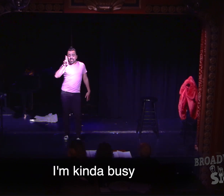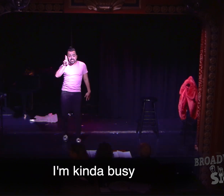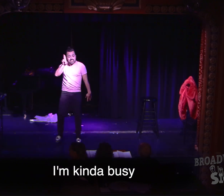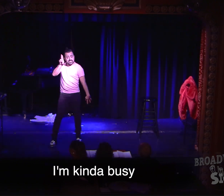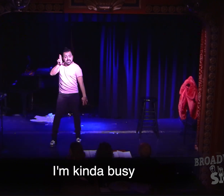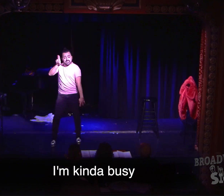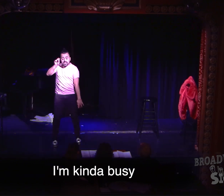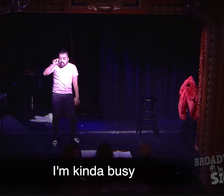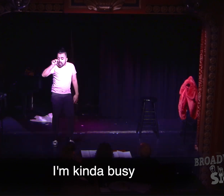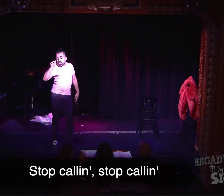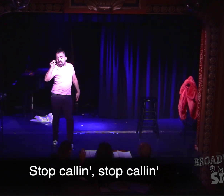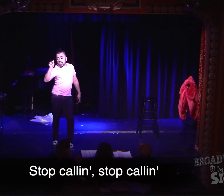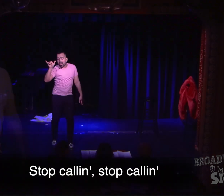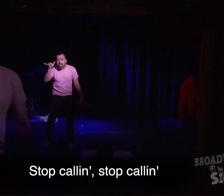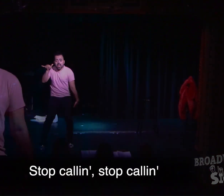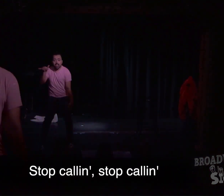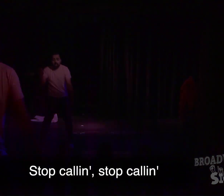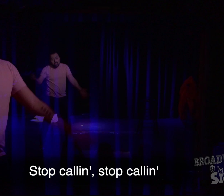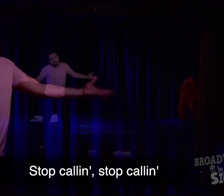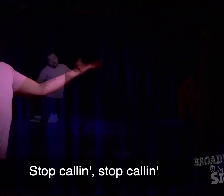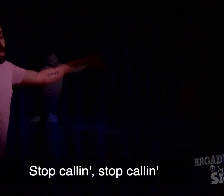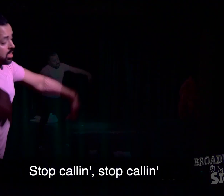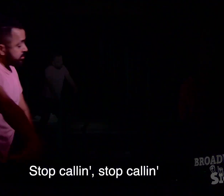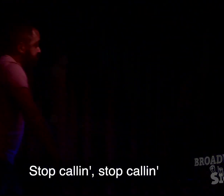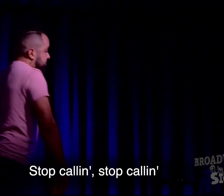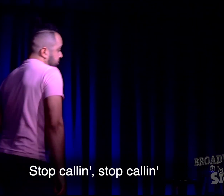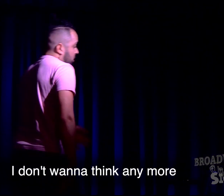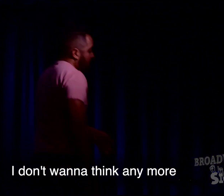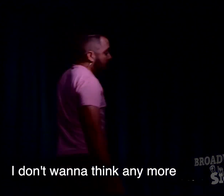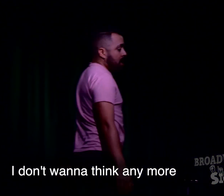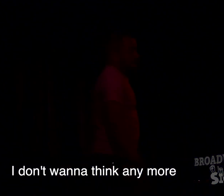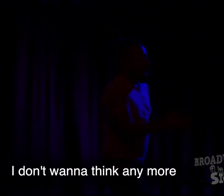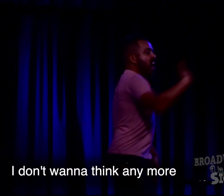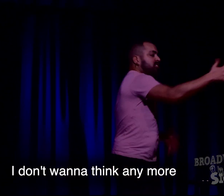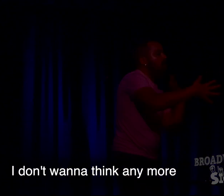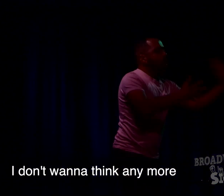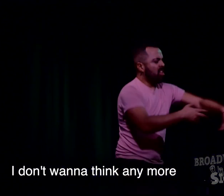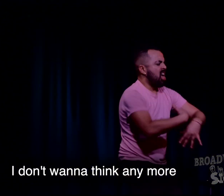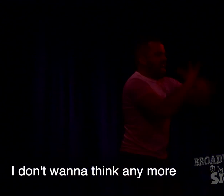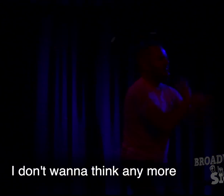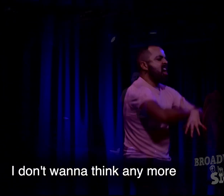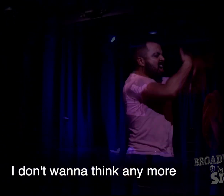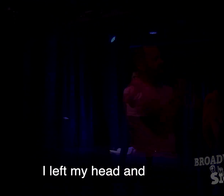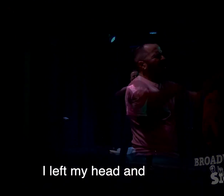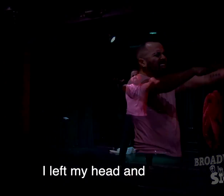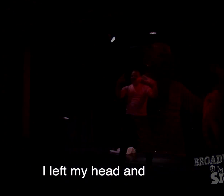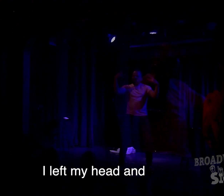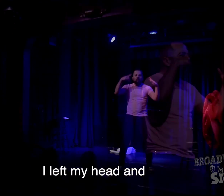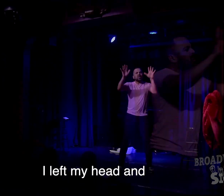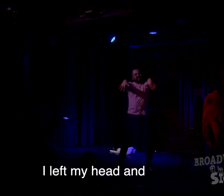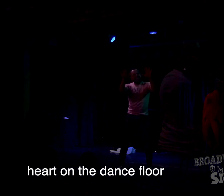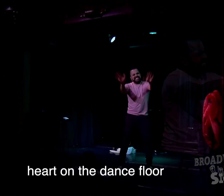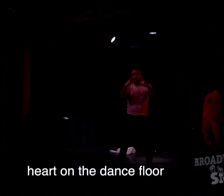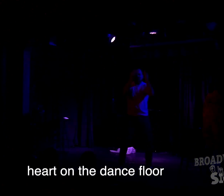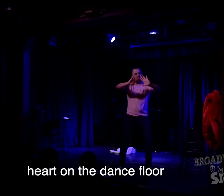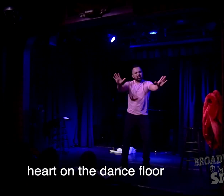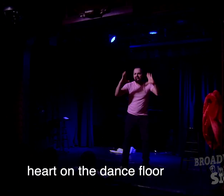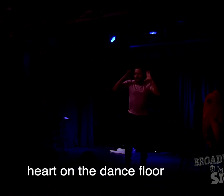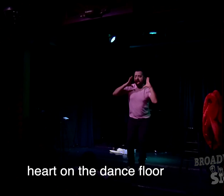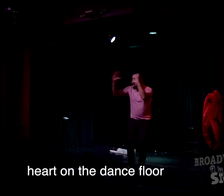busy Stop calling, stop calling, I don't want to think anymore I'm just gonna say, I'm kind of